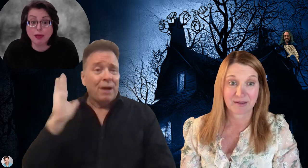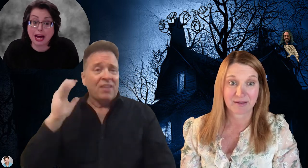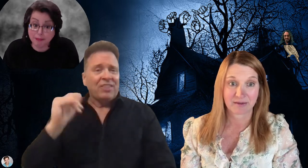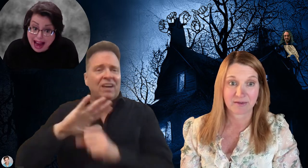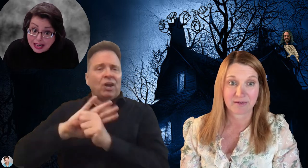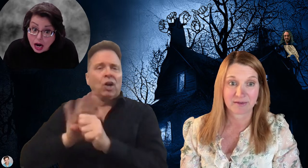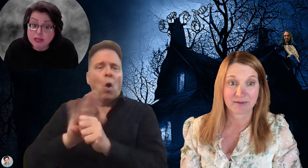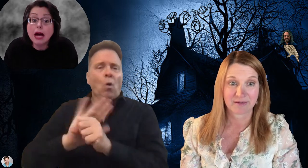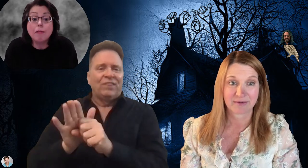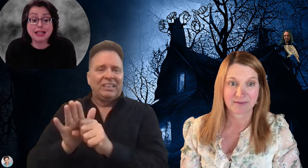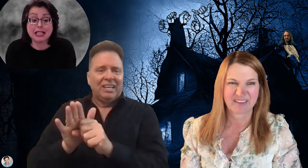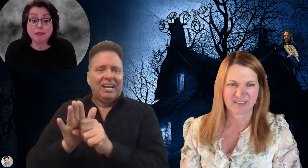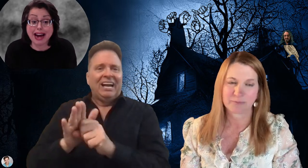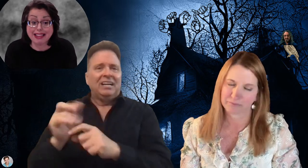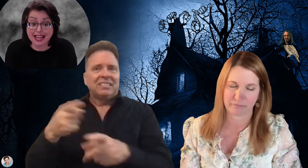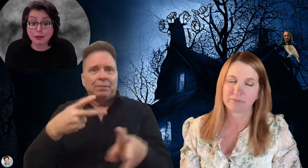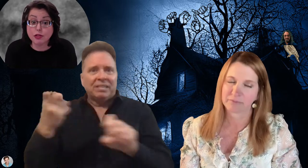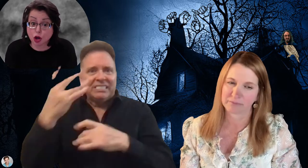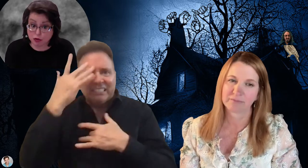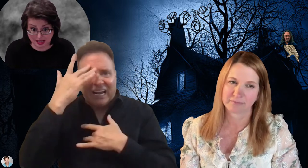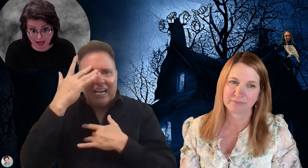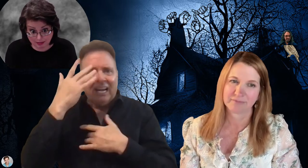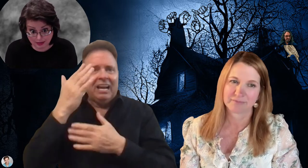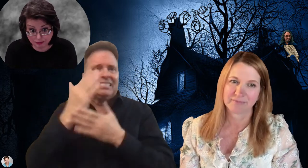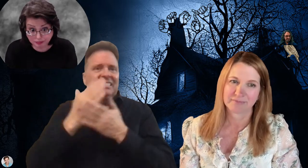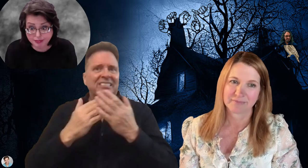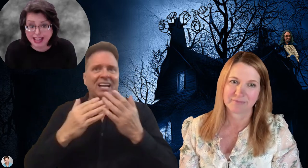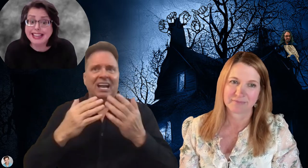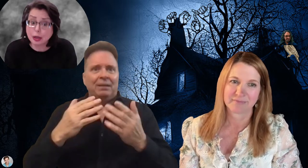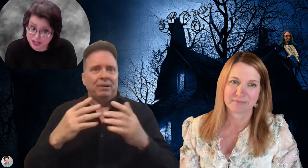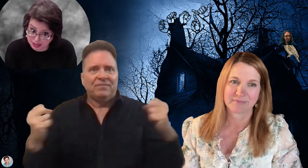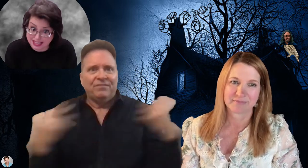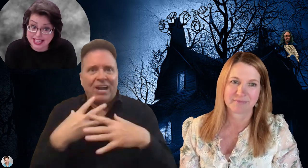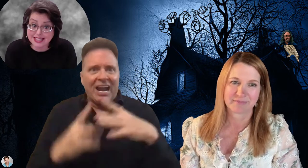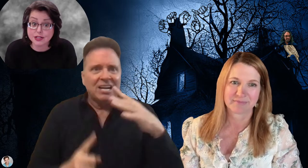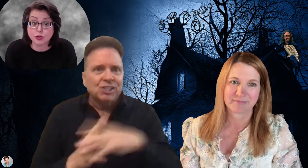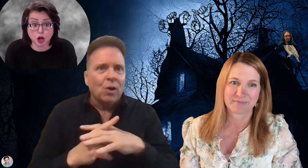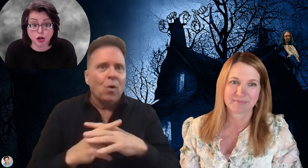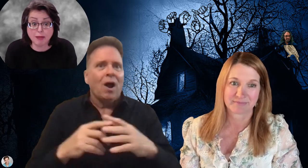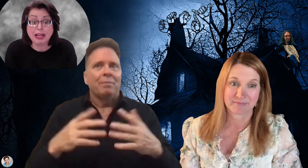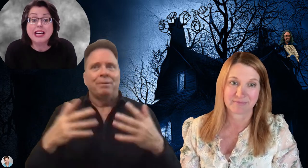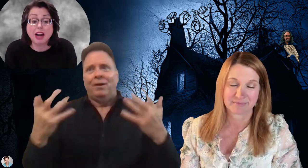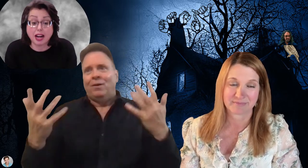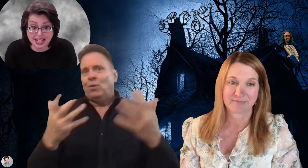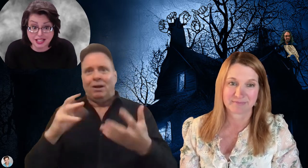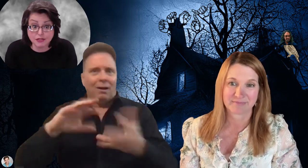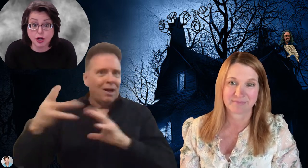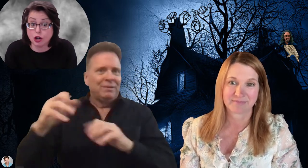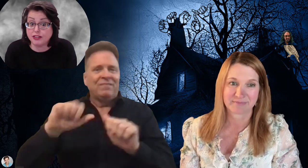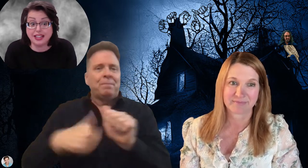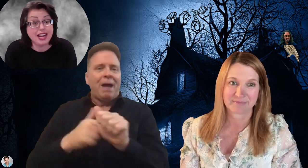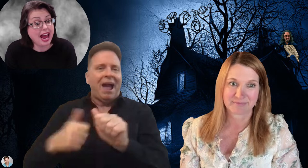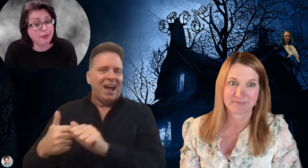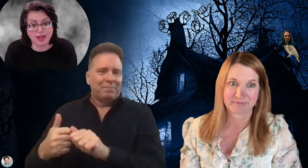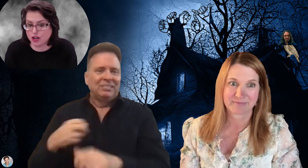But we had backups because back then it was COVID times. And there were some contestants who showed up, got tested for COVID, and they